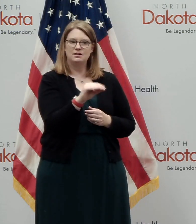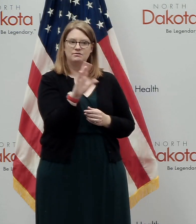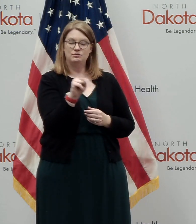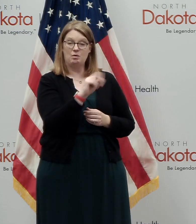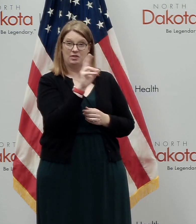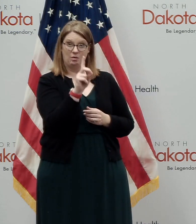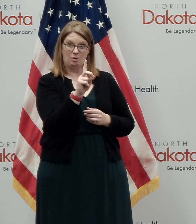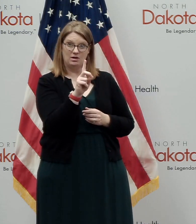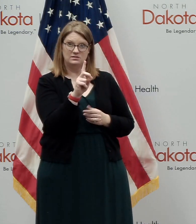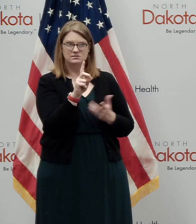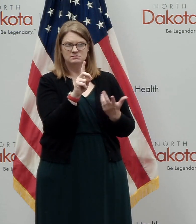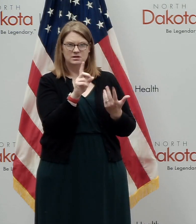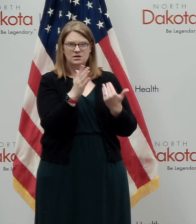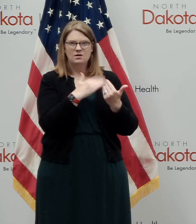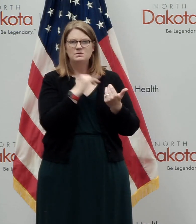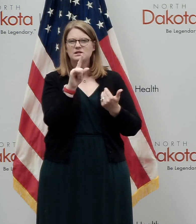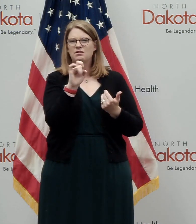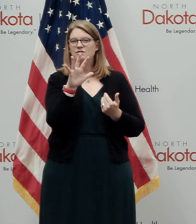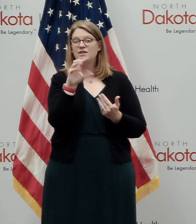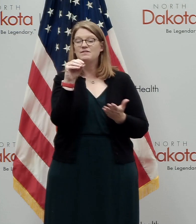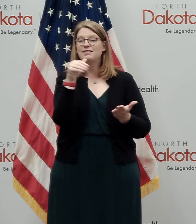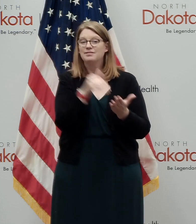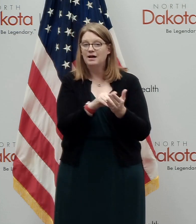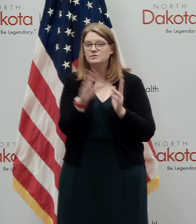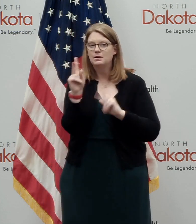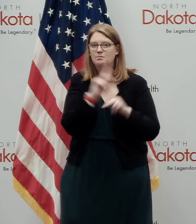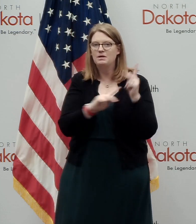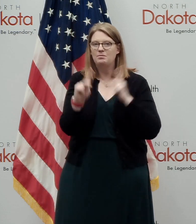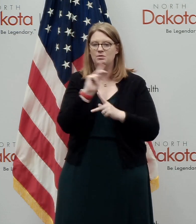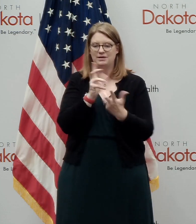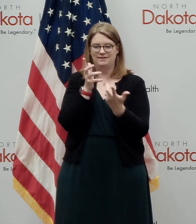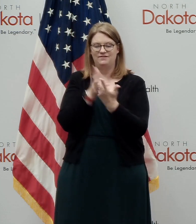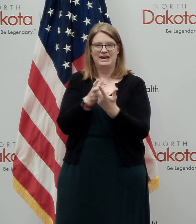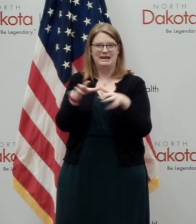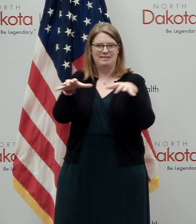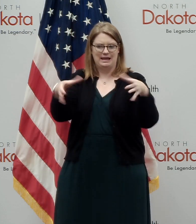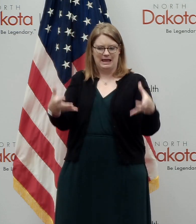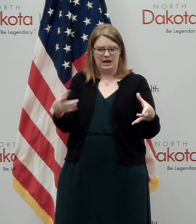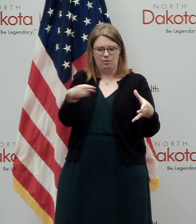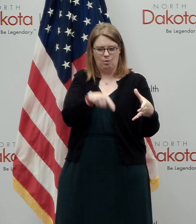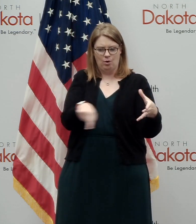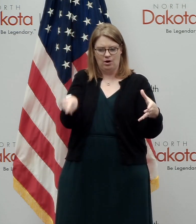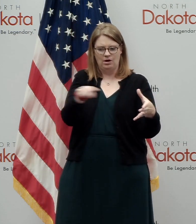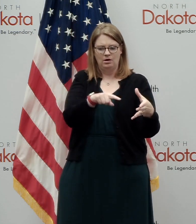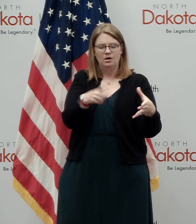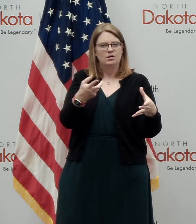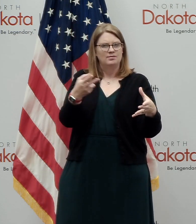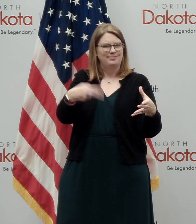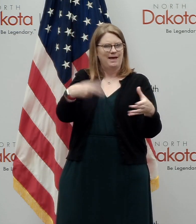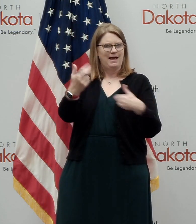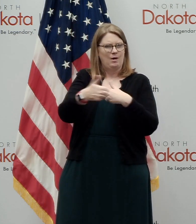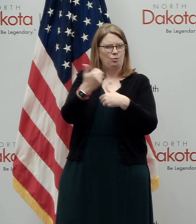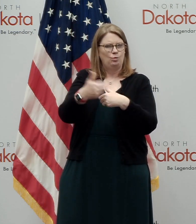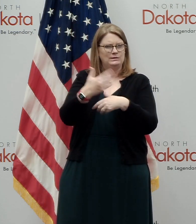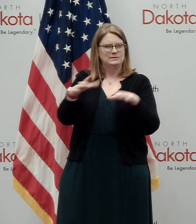which would be close to 150,000 people, would fall into a category of having the high-risk